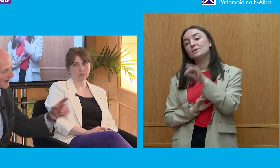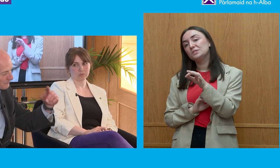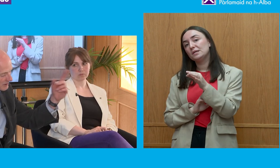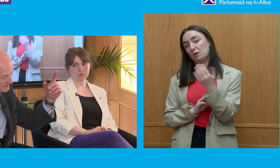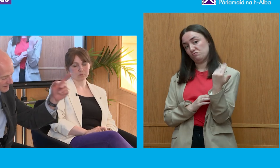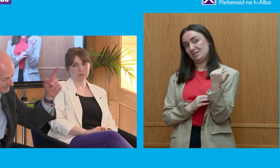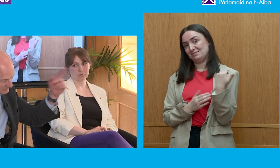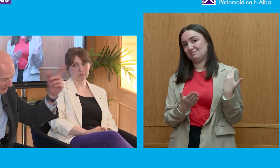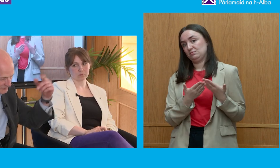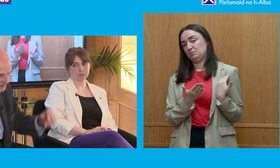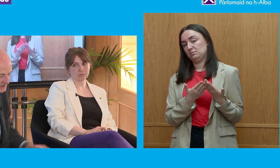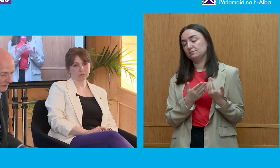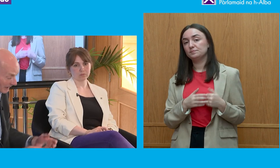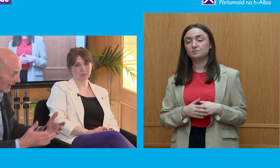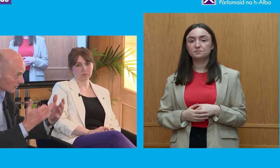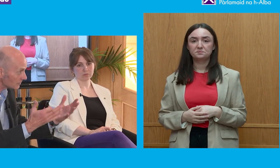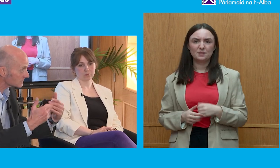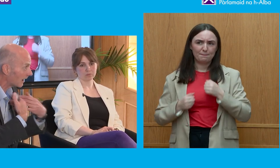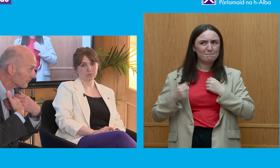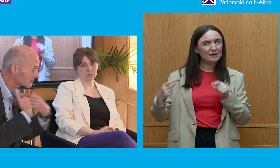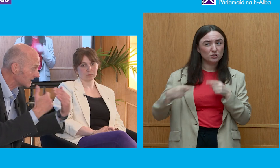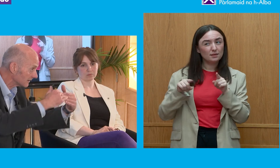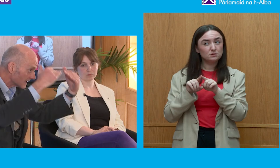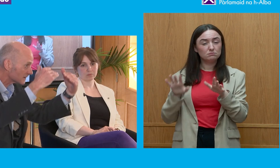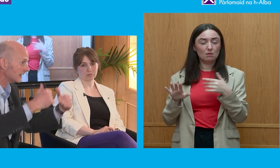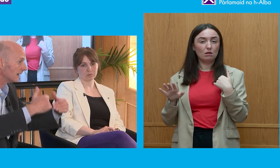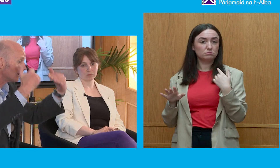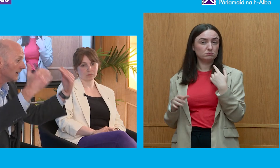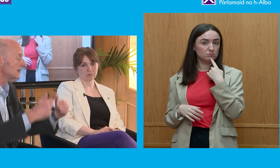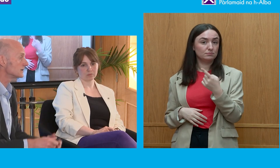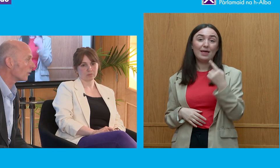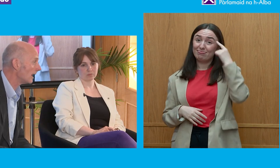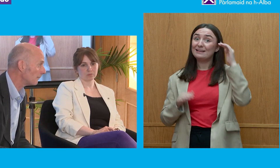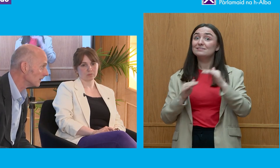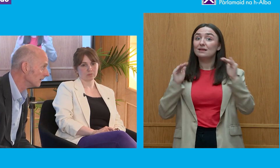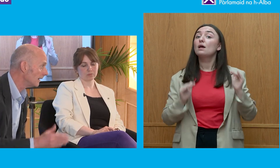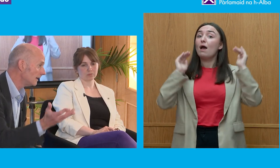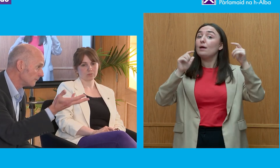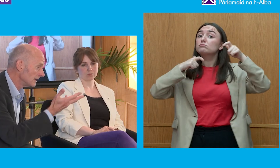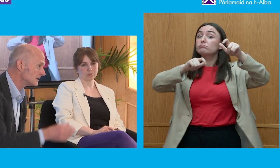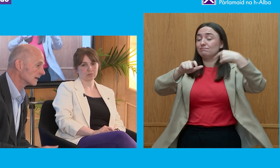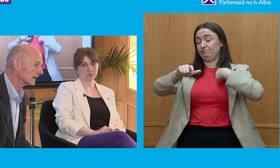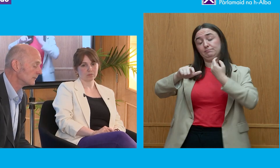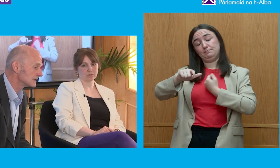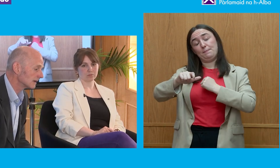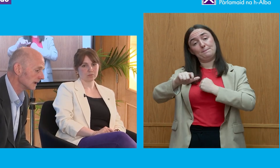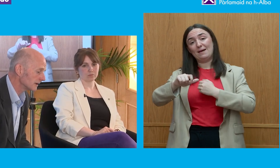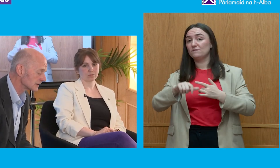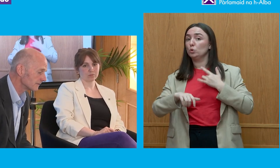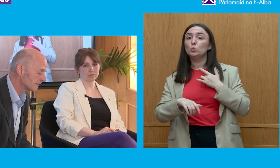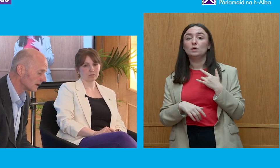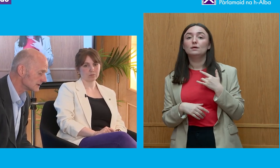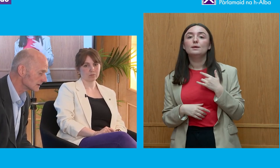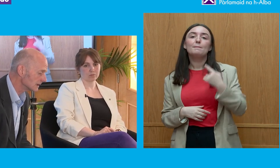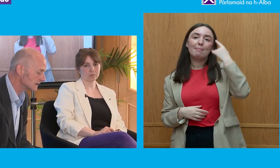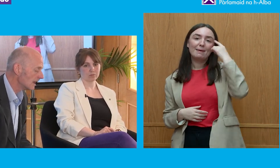I pose this challenge for myself I mean how do you explain I think standards have stayed high so what happened politically particularly over